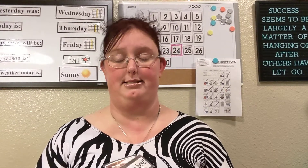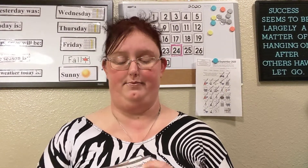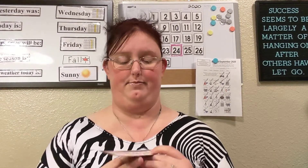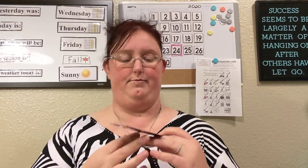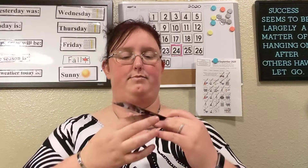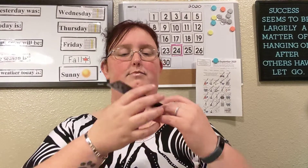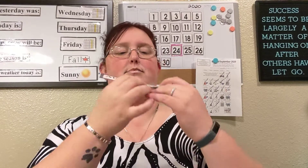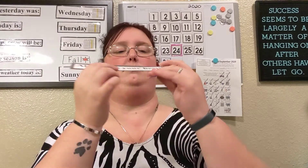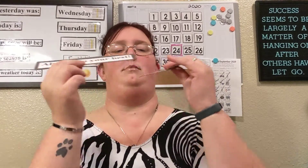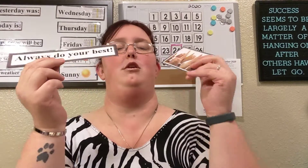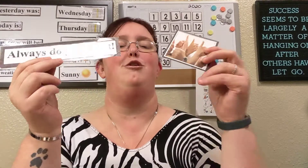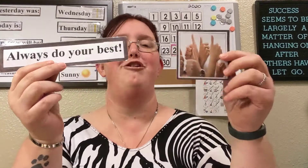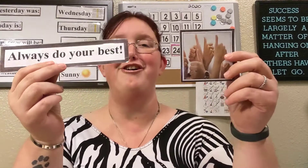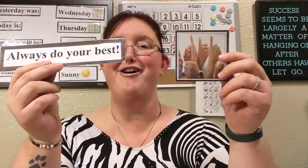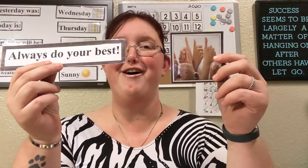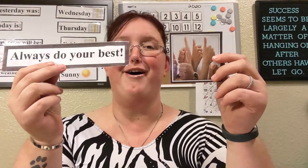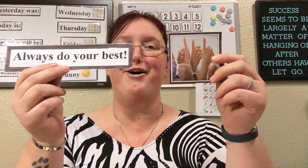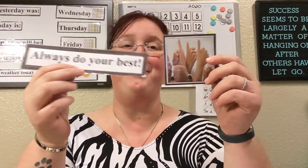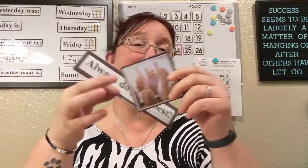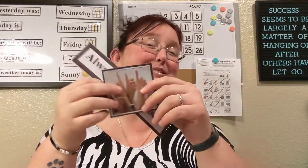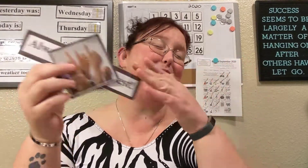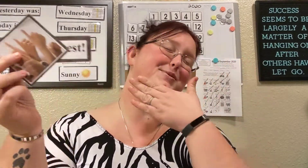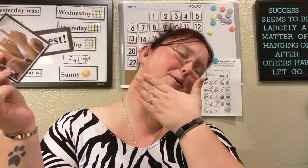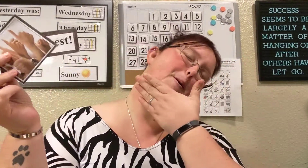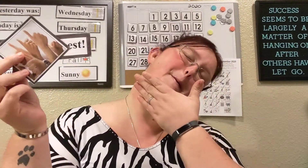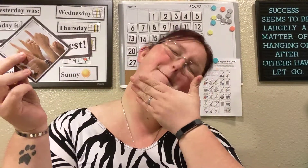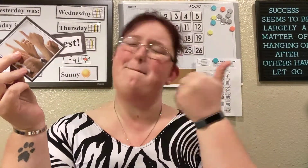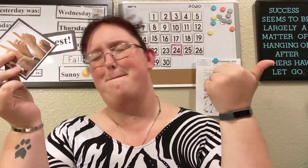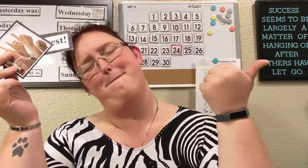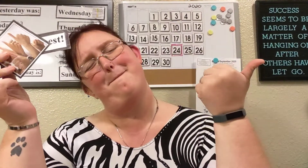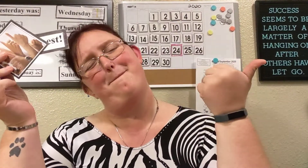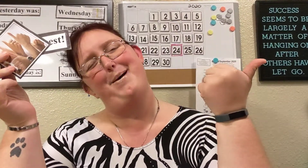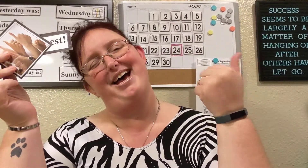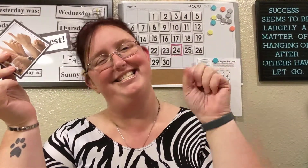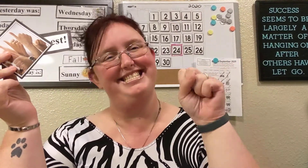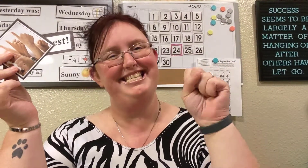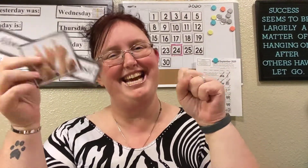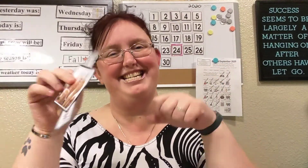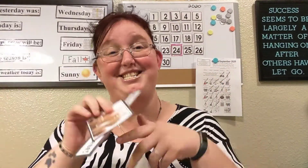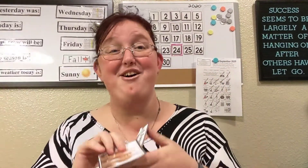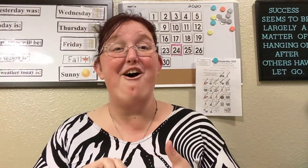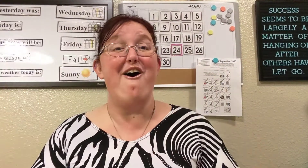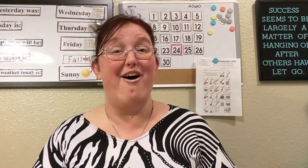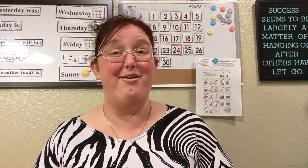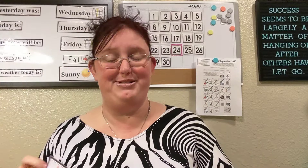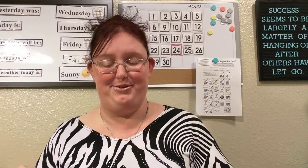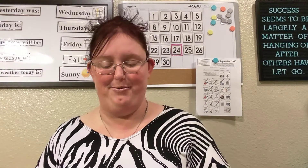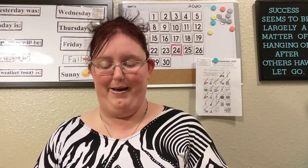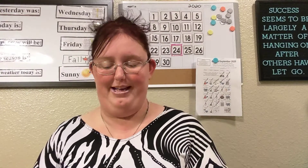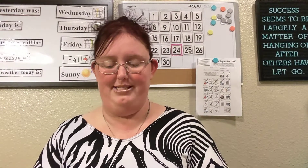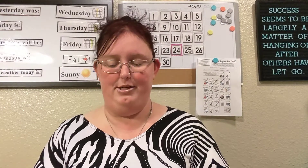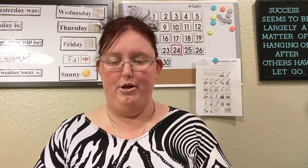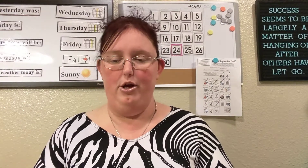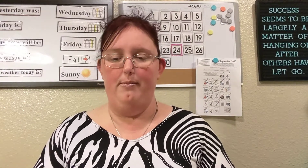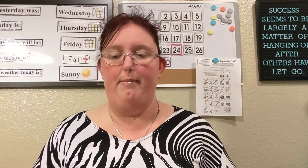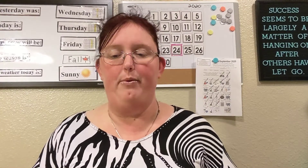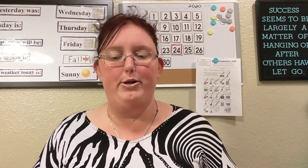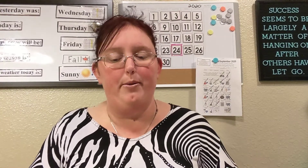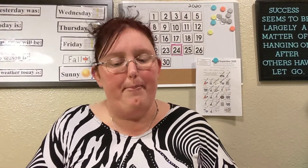always do your best yes always do your best best we do the